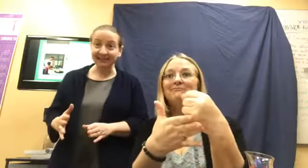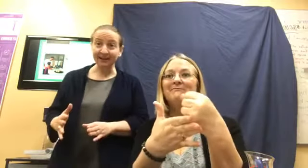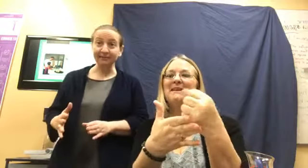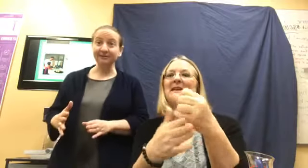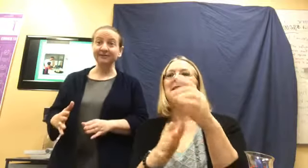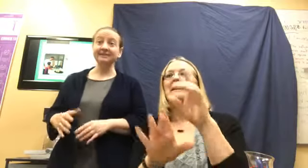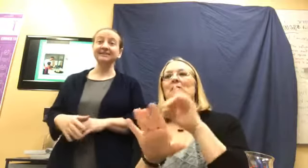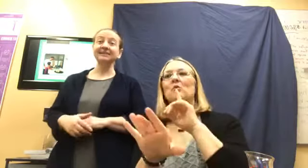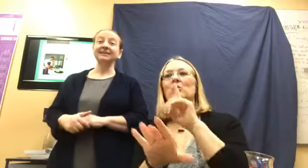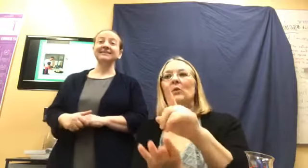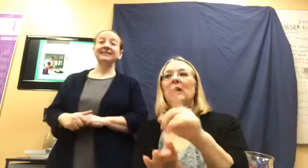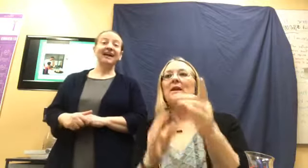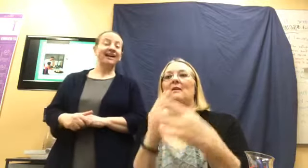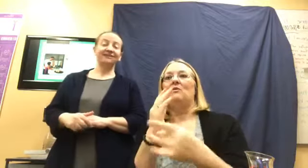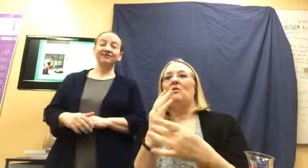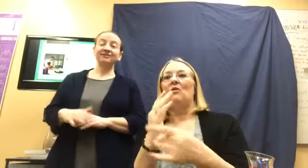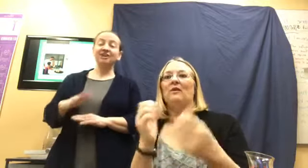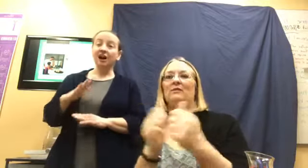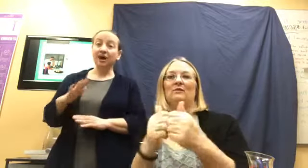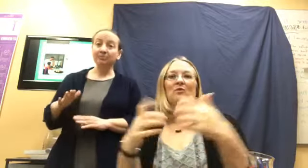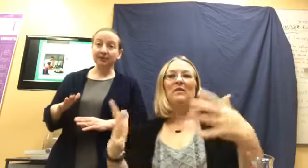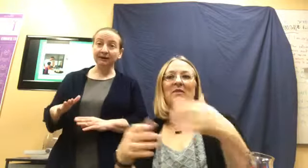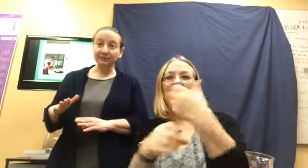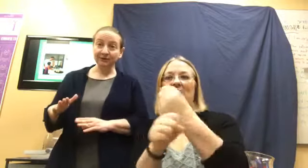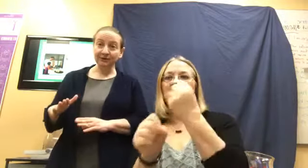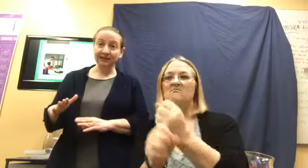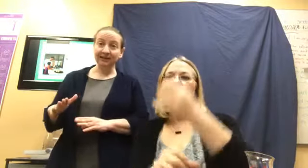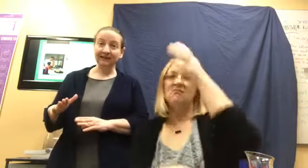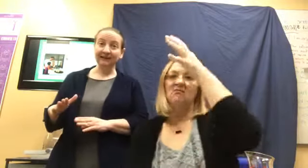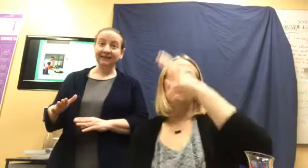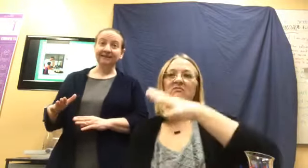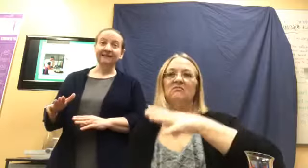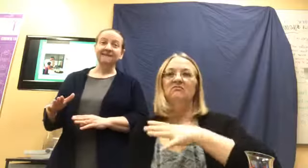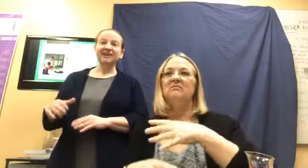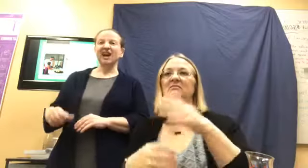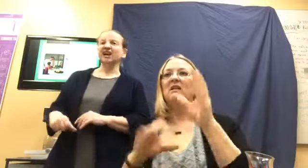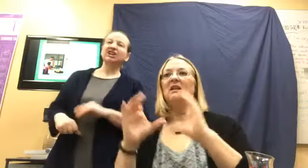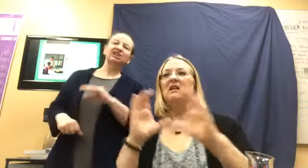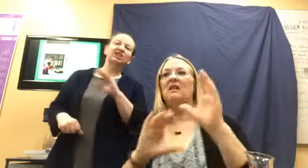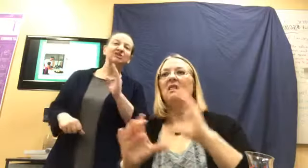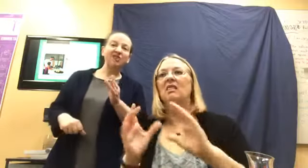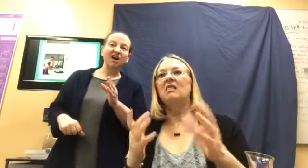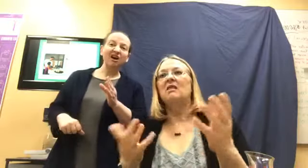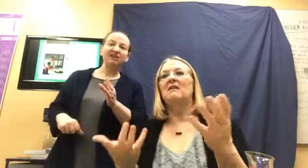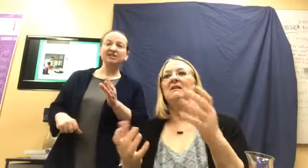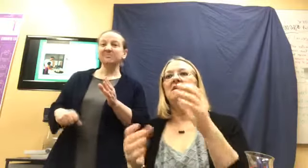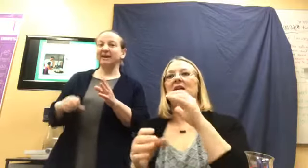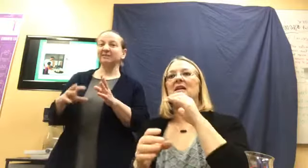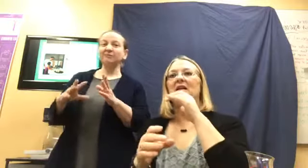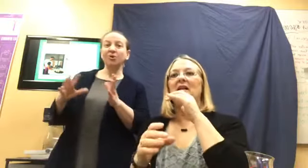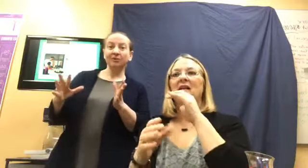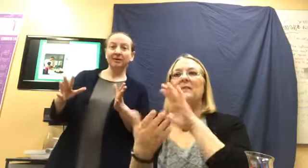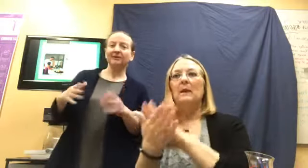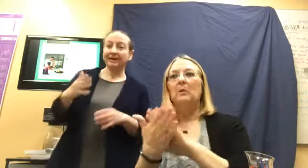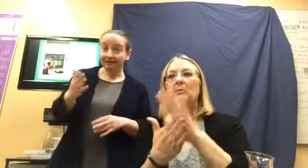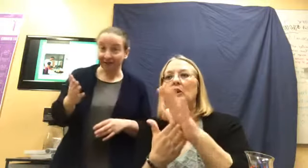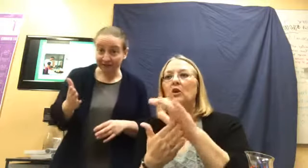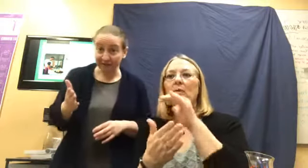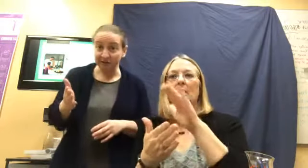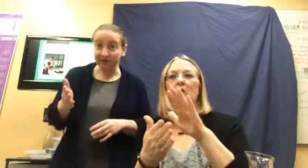chemicals that have top rate purity. They're not cooked too long to make them horrible. Like a vegetable. You